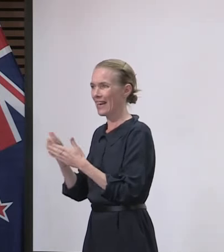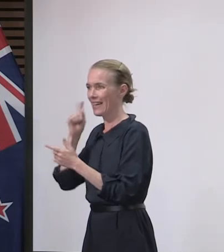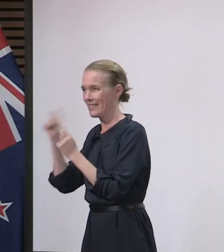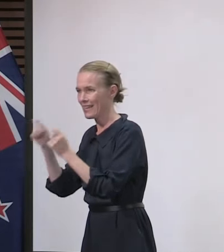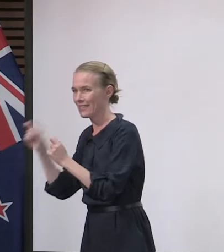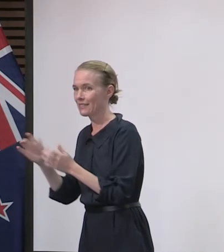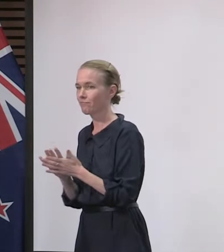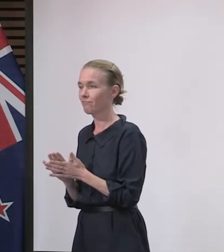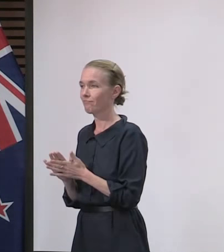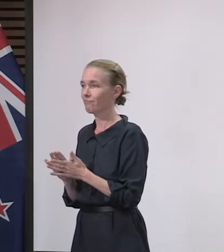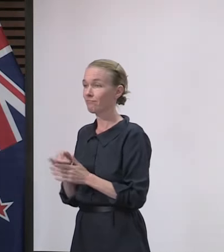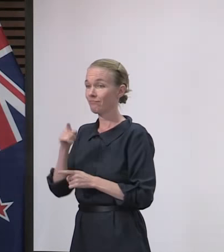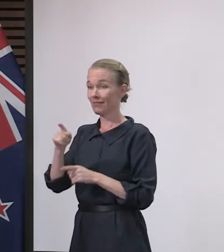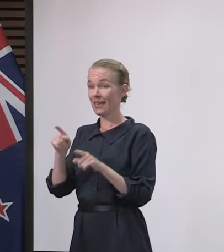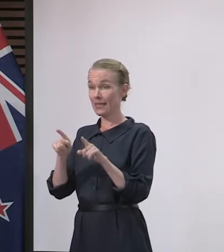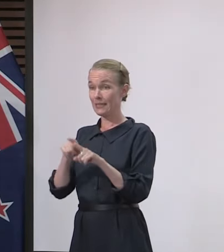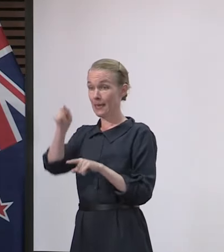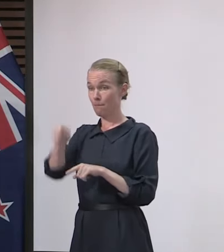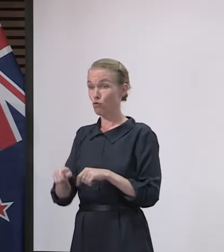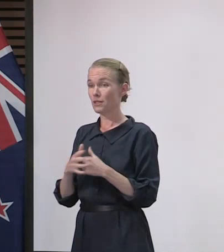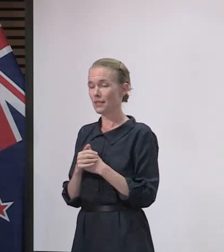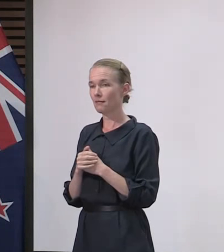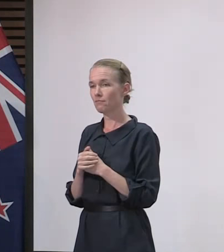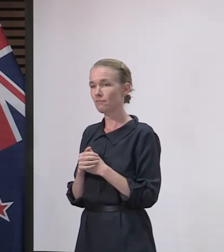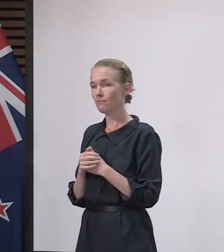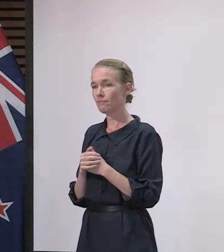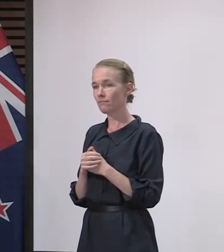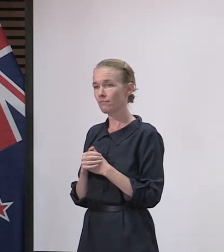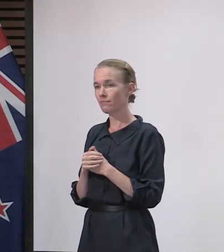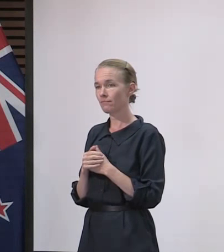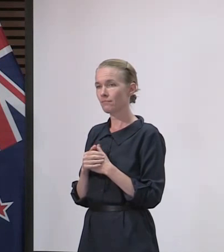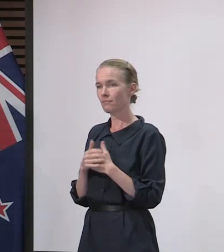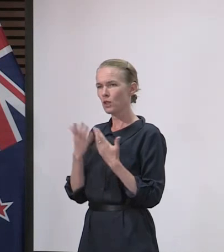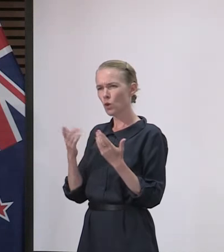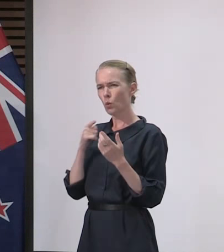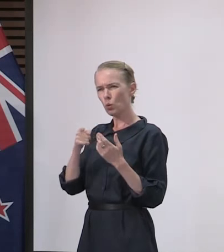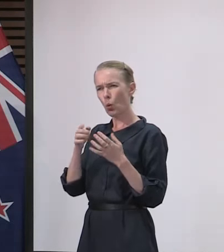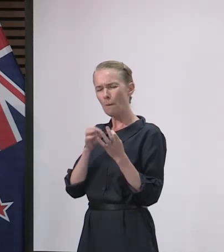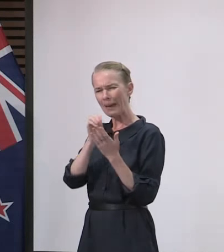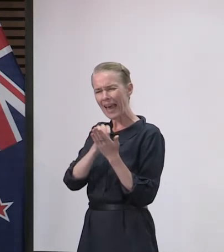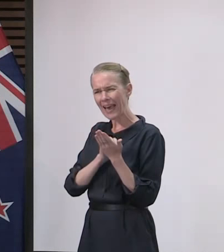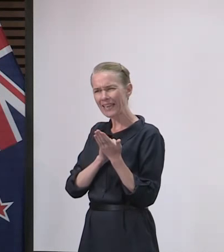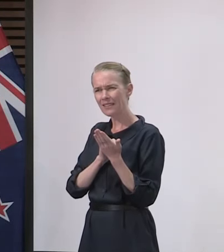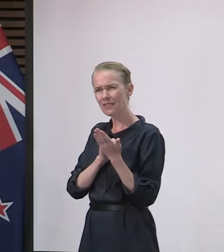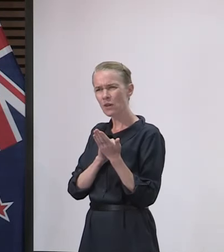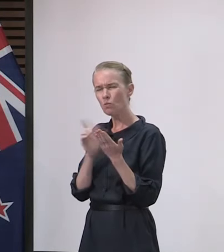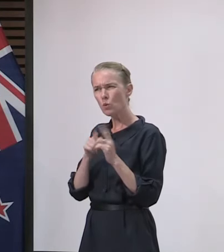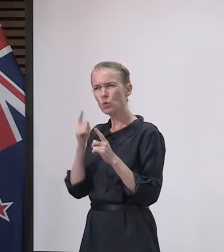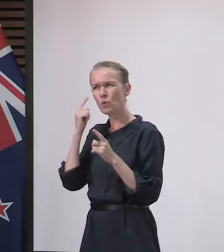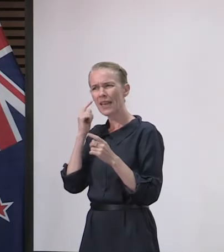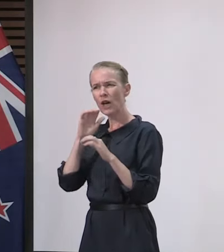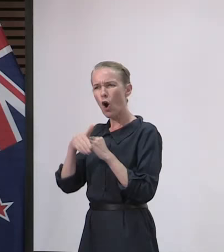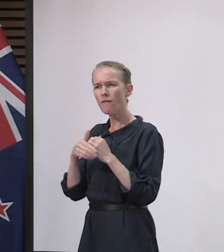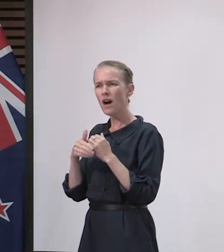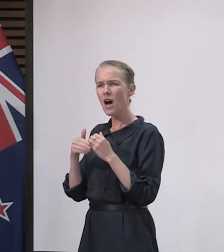I guess, factors are feeding into it, like, I suppose, concentration of previous cases or at-risk populations, that sort of